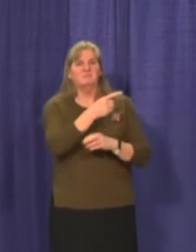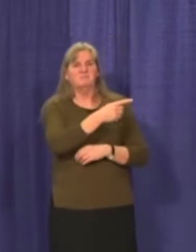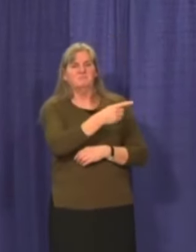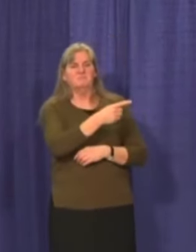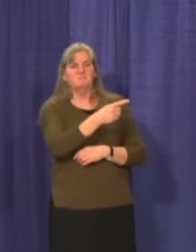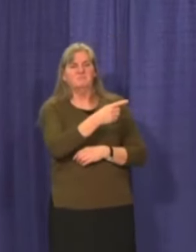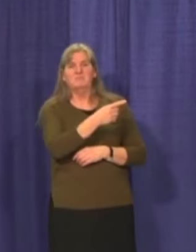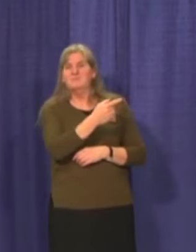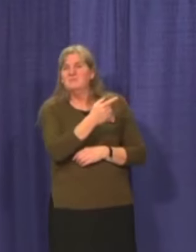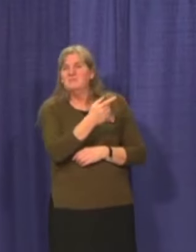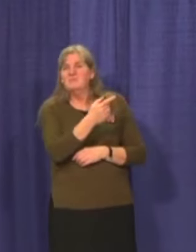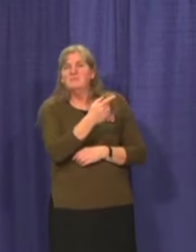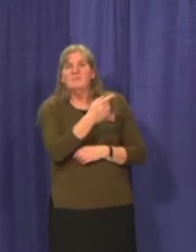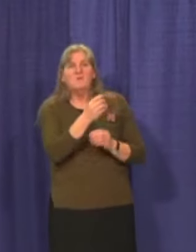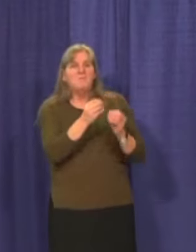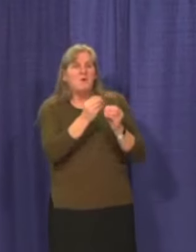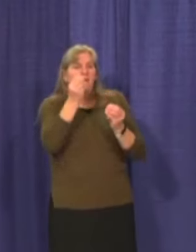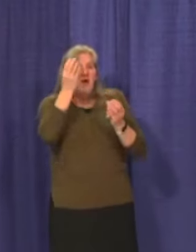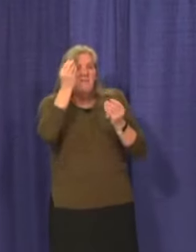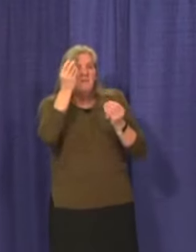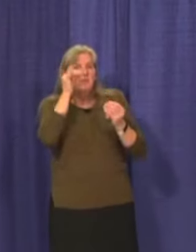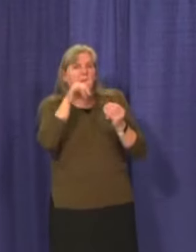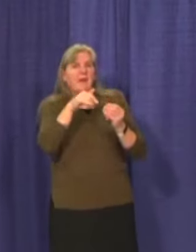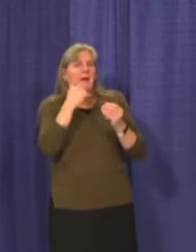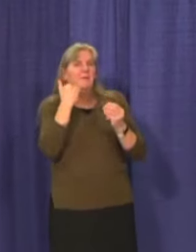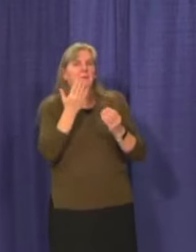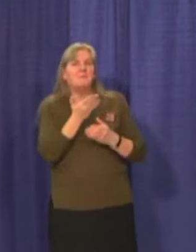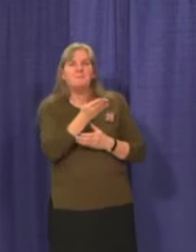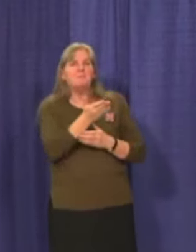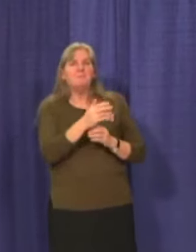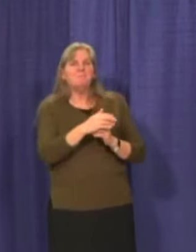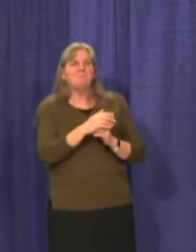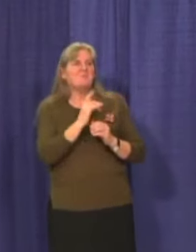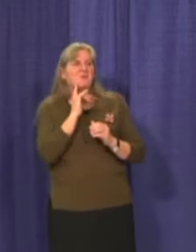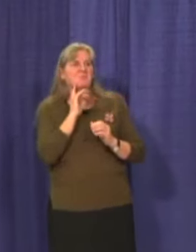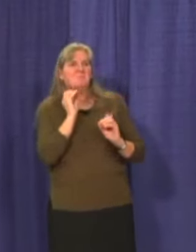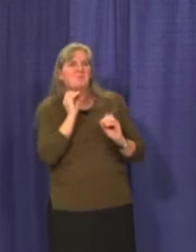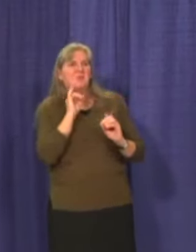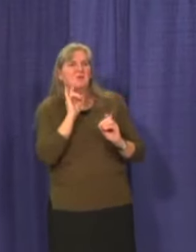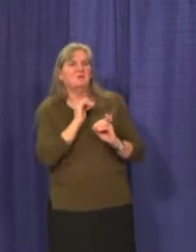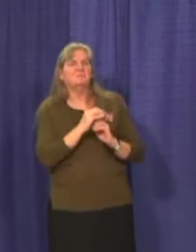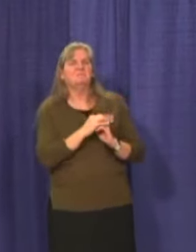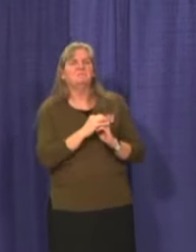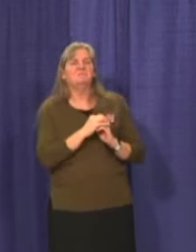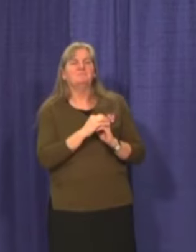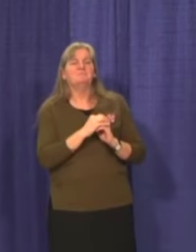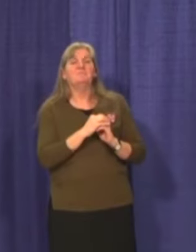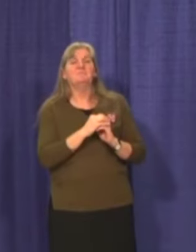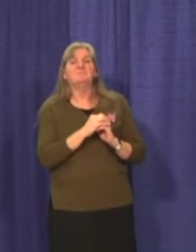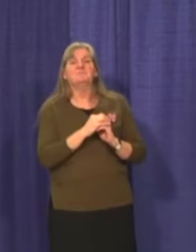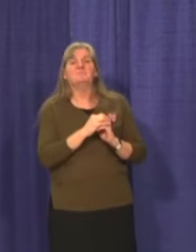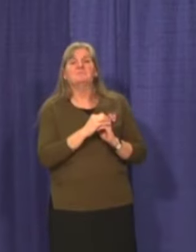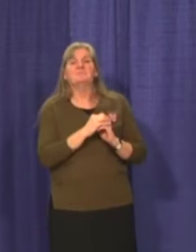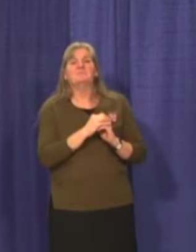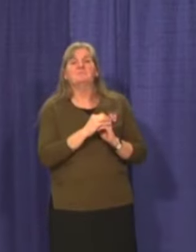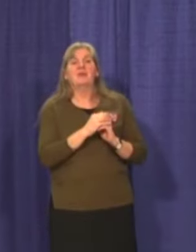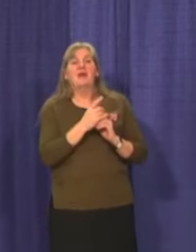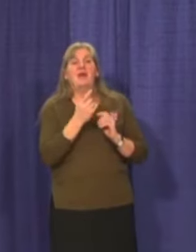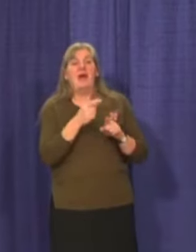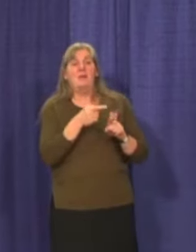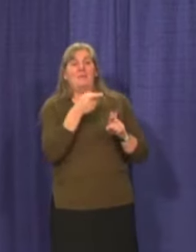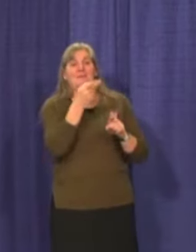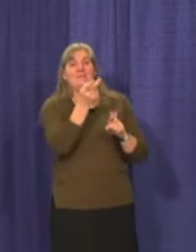can't provide you any information about that. Um, and, and I will say that, uh, after, uh, the incident,